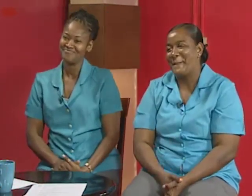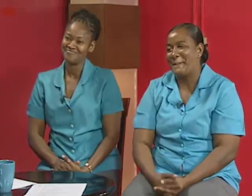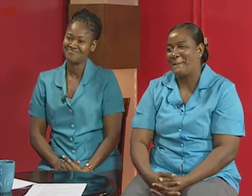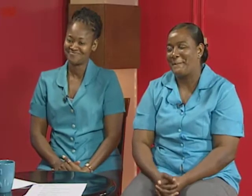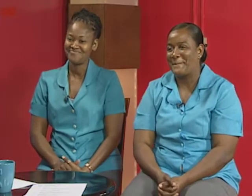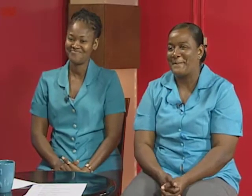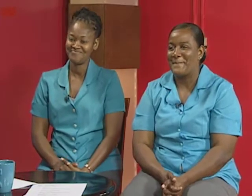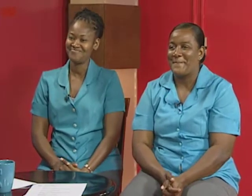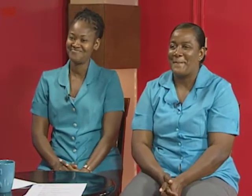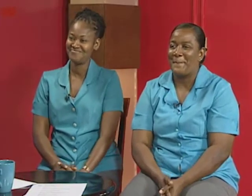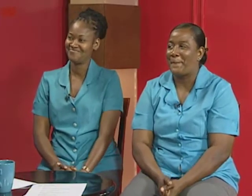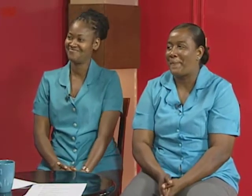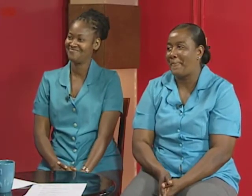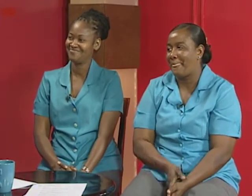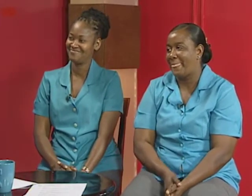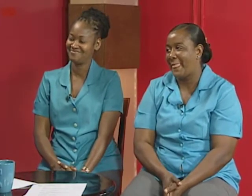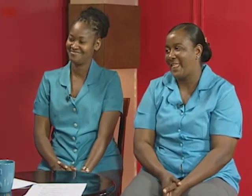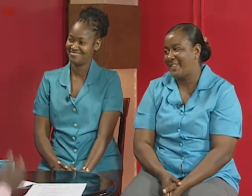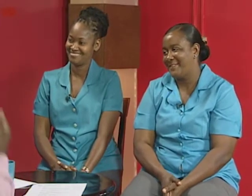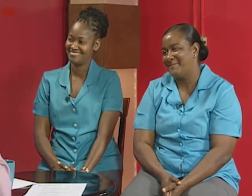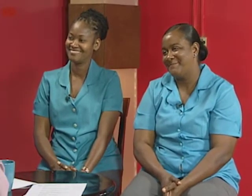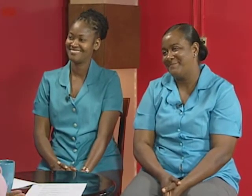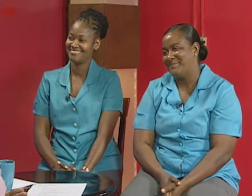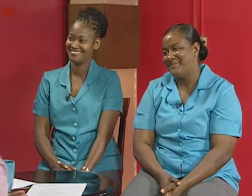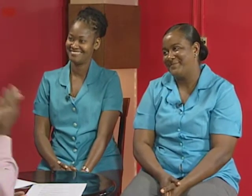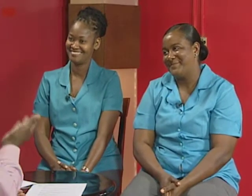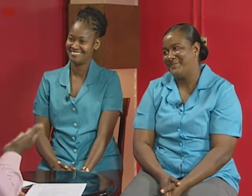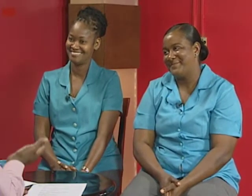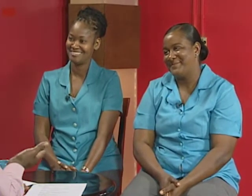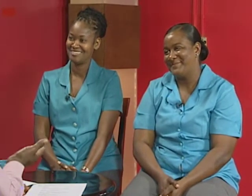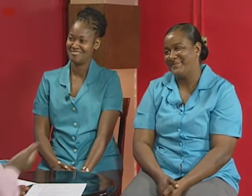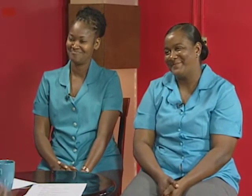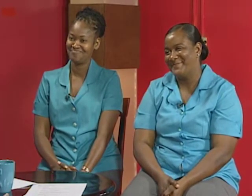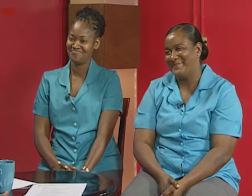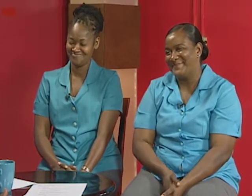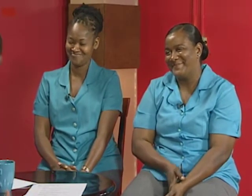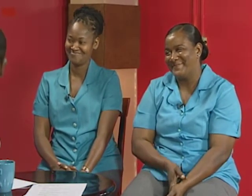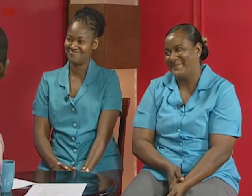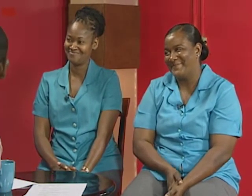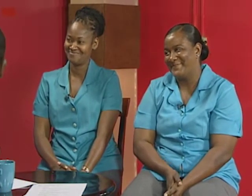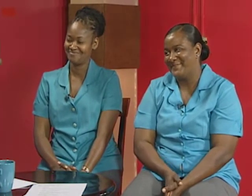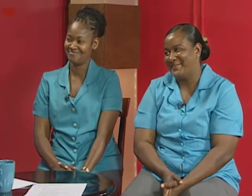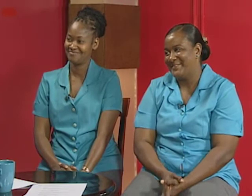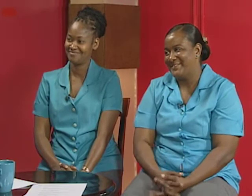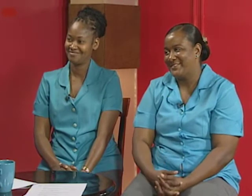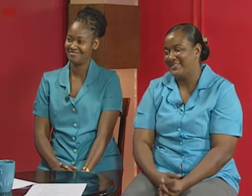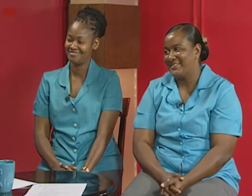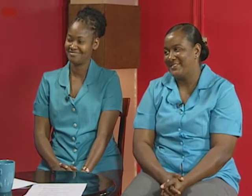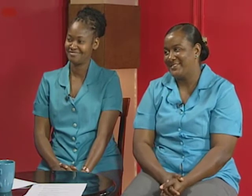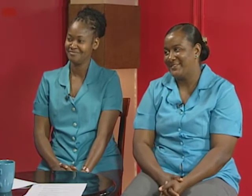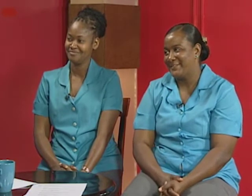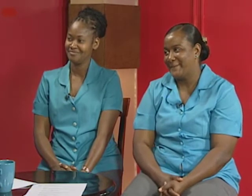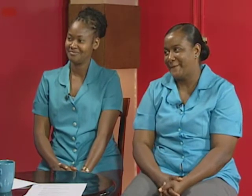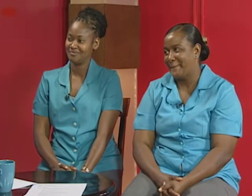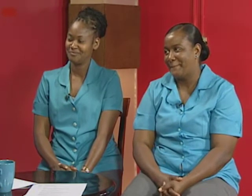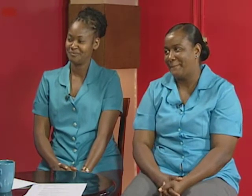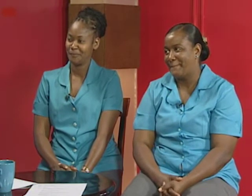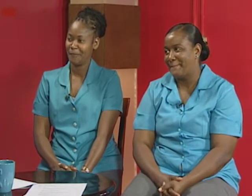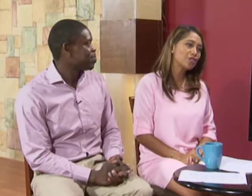right well we want to say thank you and uh you know this has been really informative we just